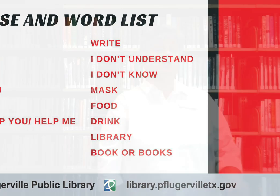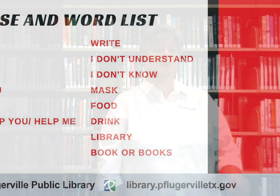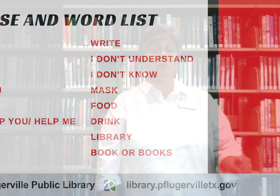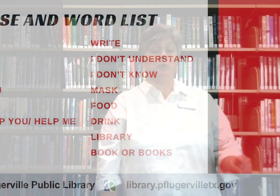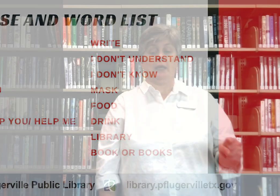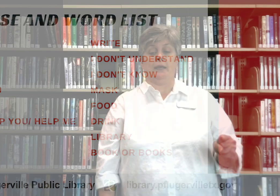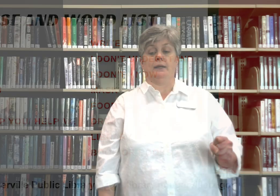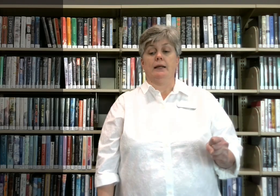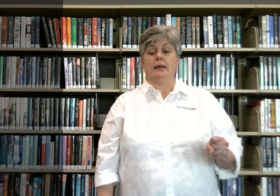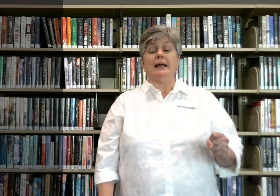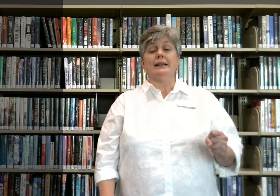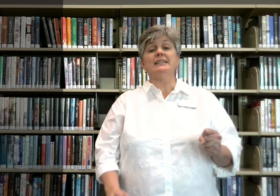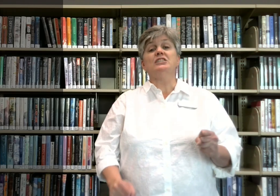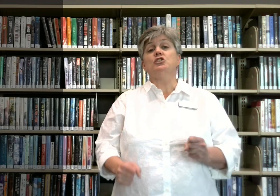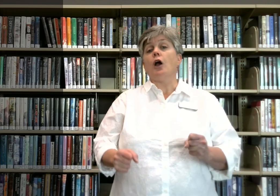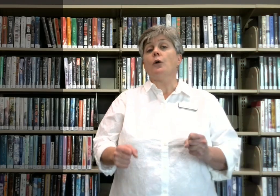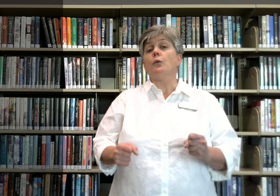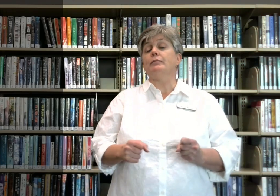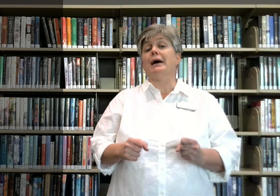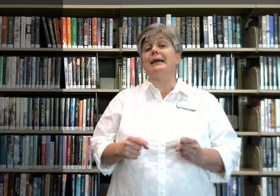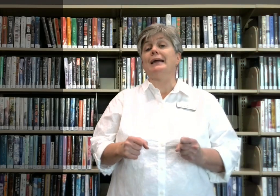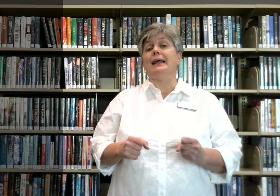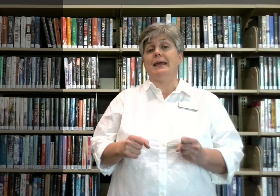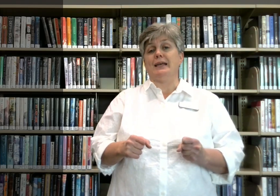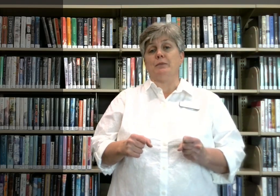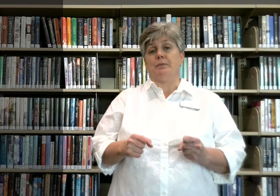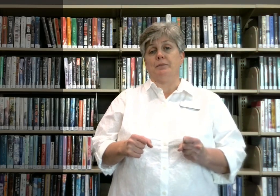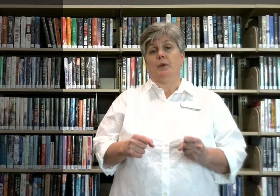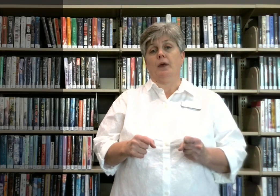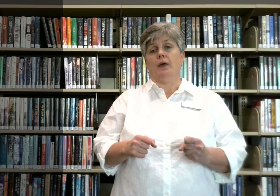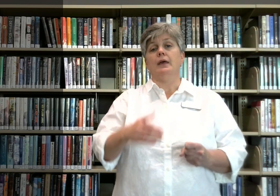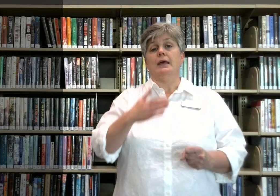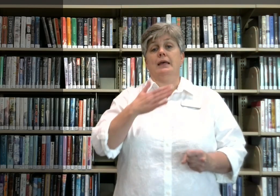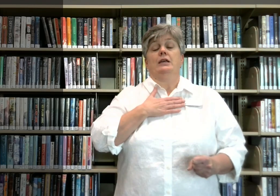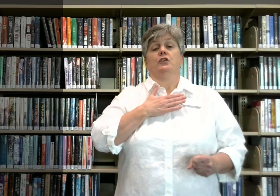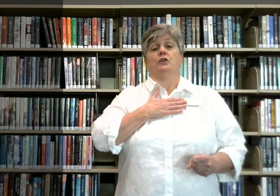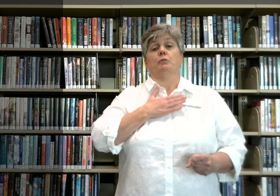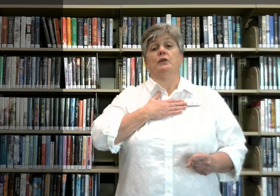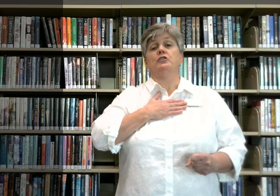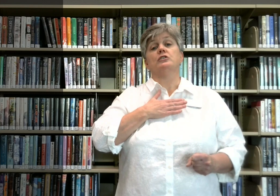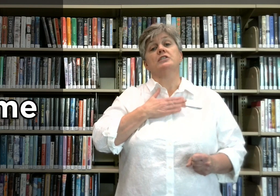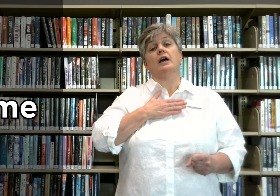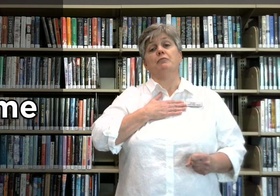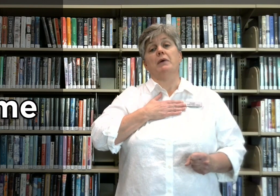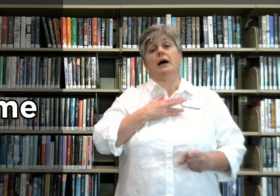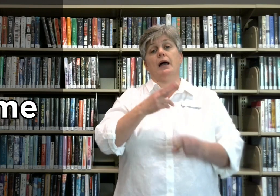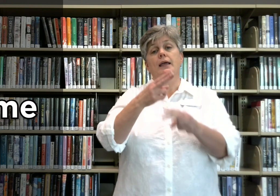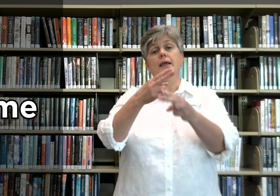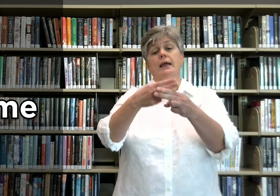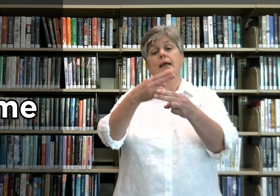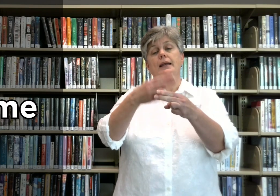communicate. Let's start with my name. You're going to point to yourself, my name.